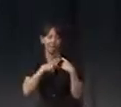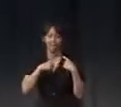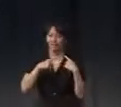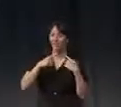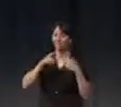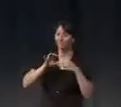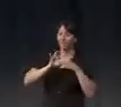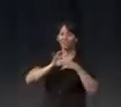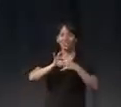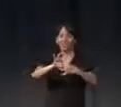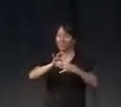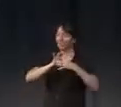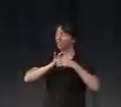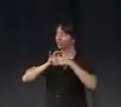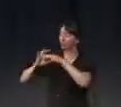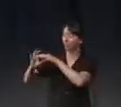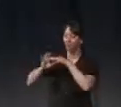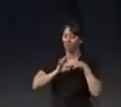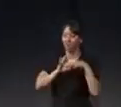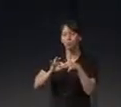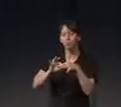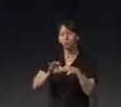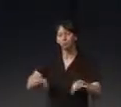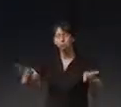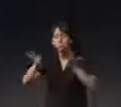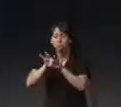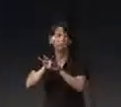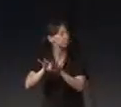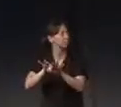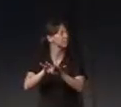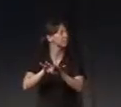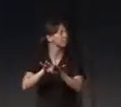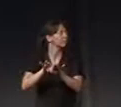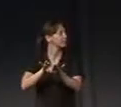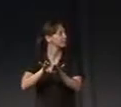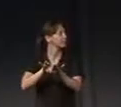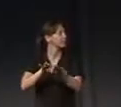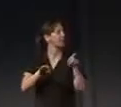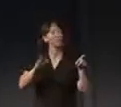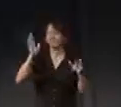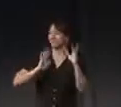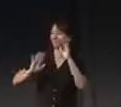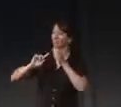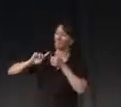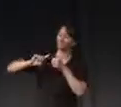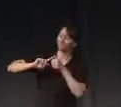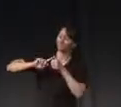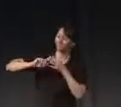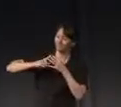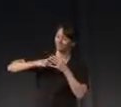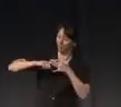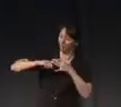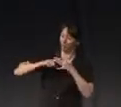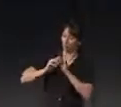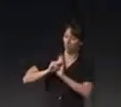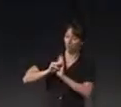is very, very high. I mean, here were some of the first models that we would start to do.